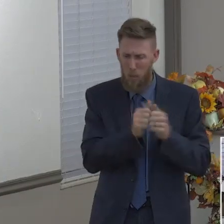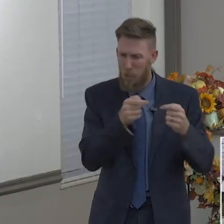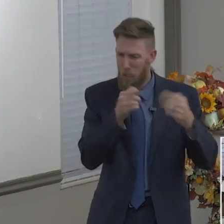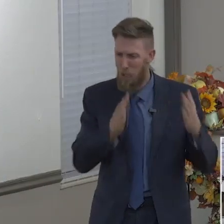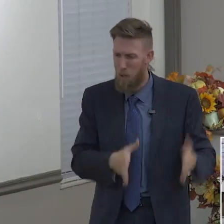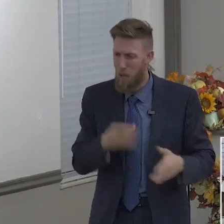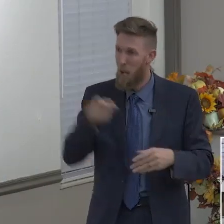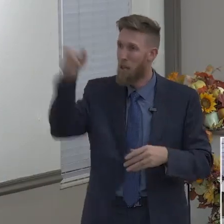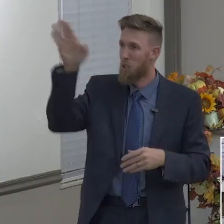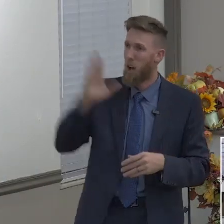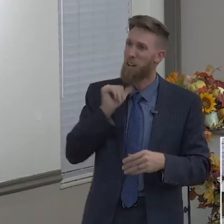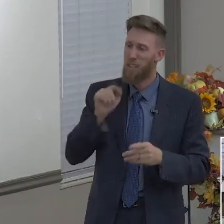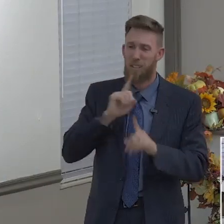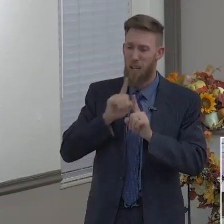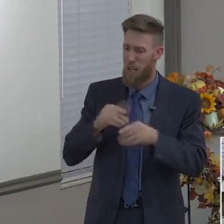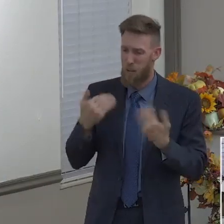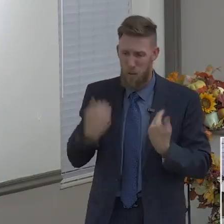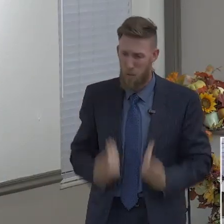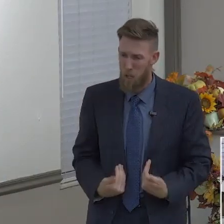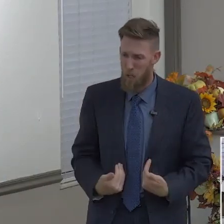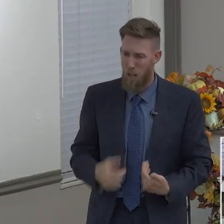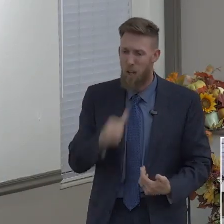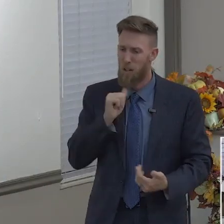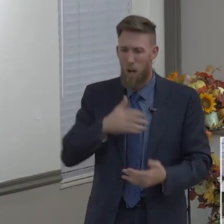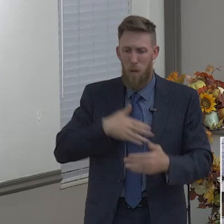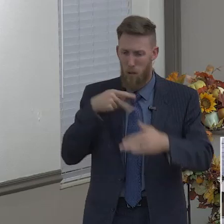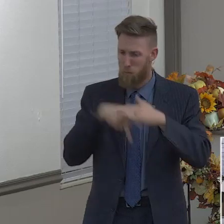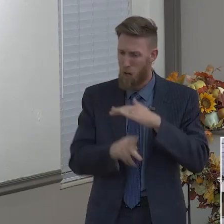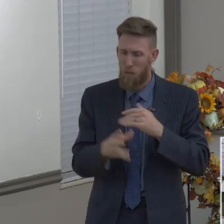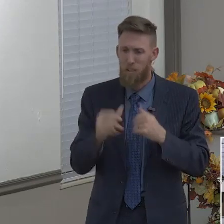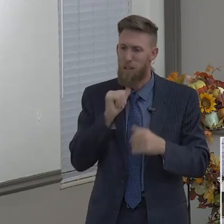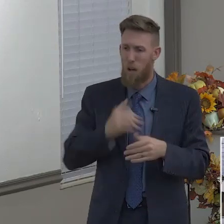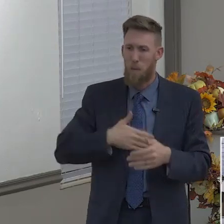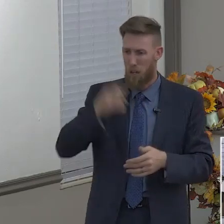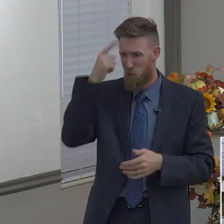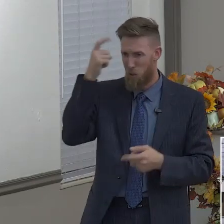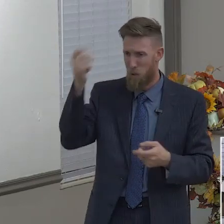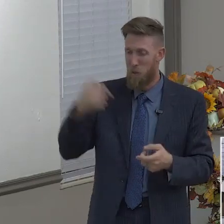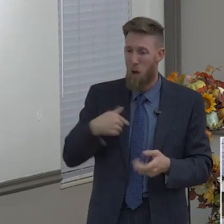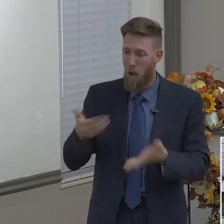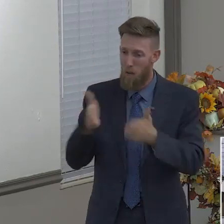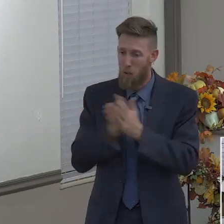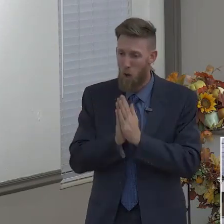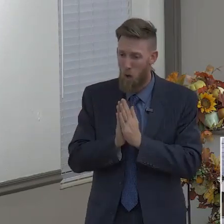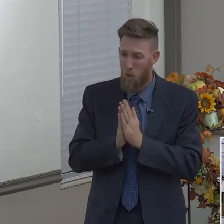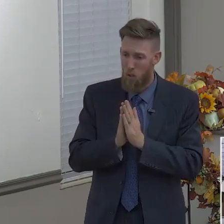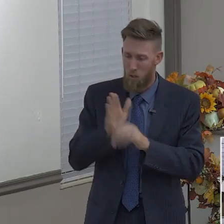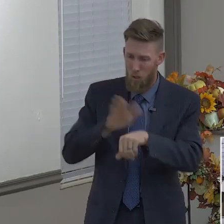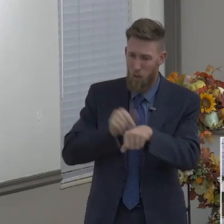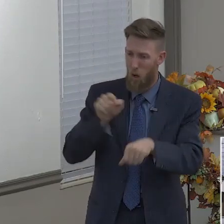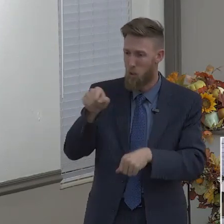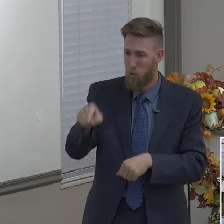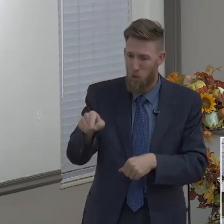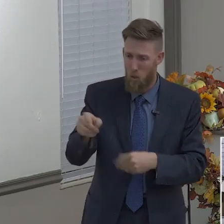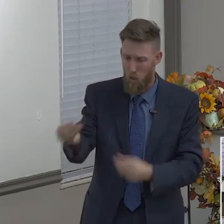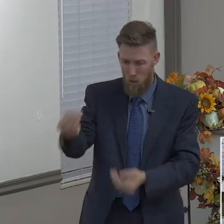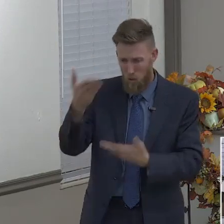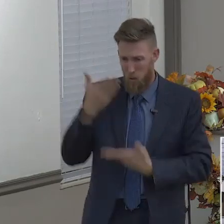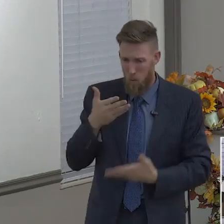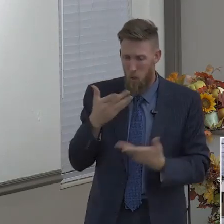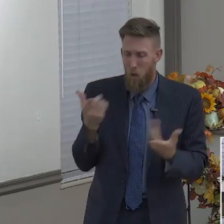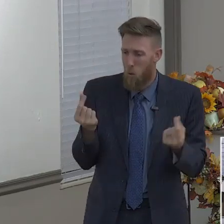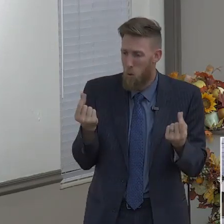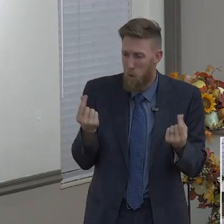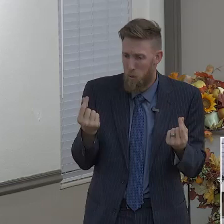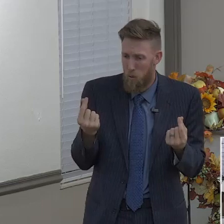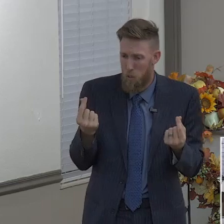Neither by prophets nor by dreams, therefore have I called thee, that thou mayest make known unto me what I shall do. Ephesians